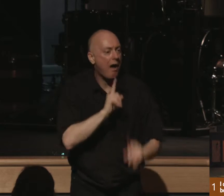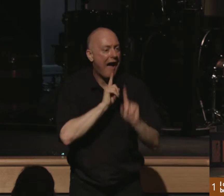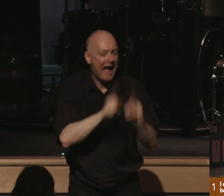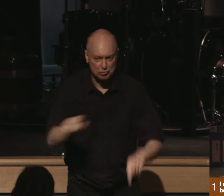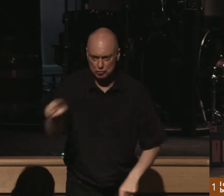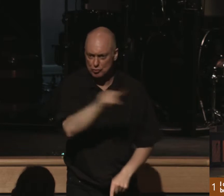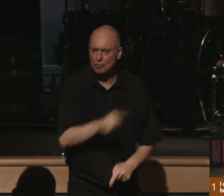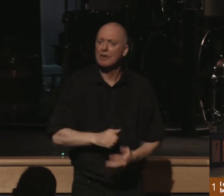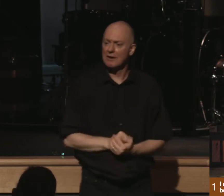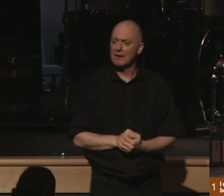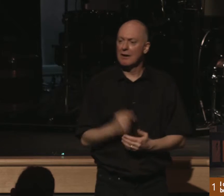Verse one again says,